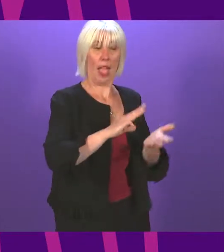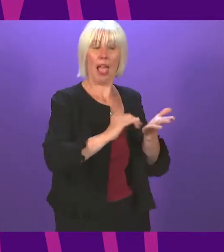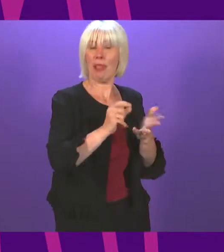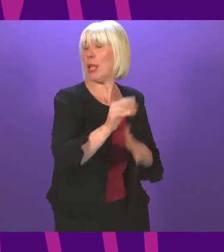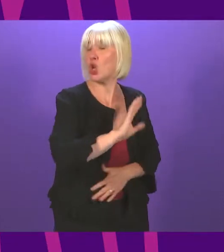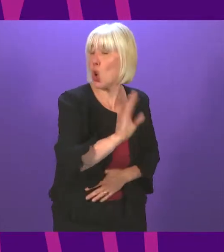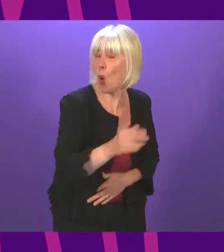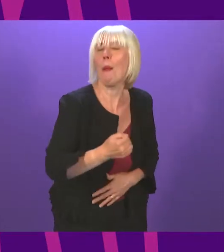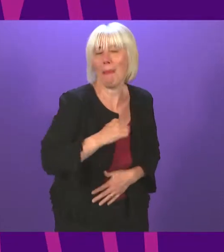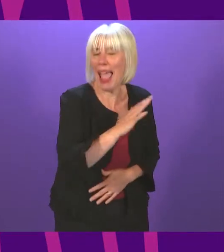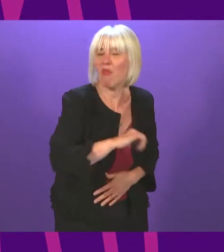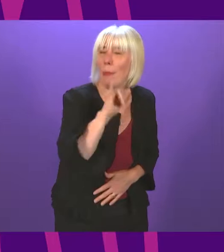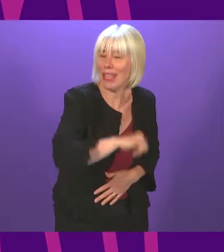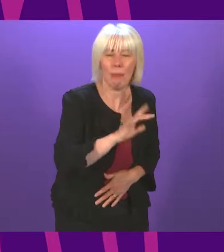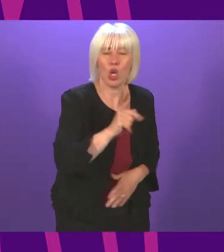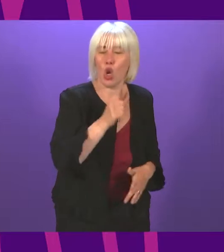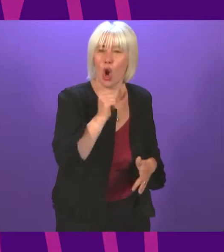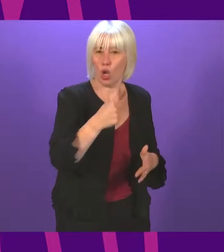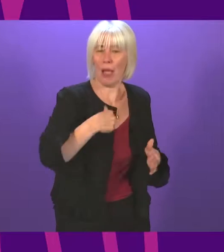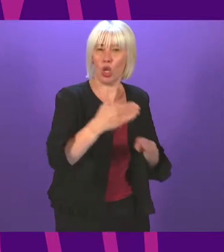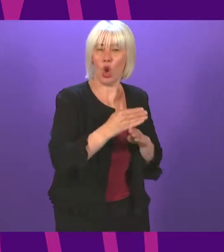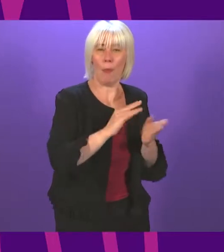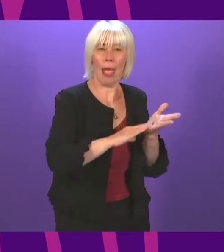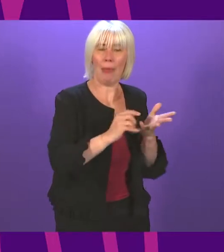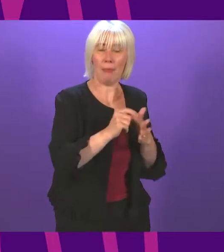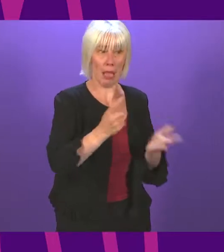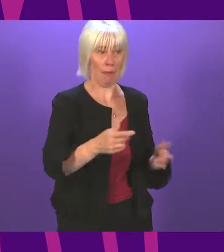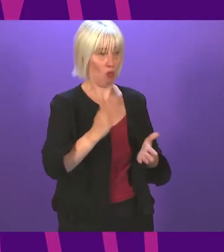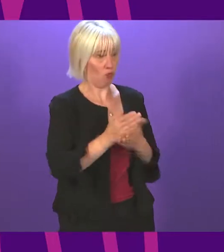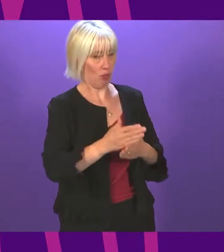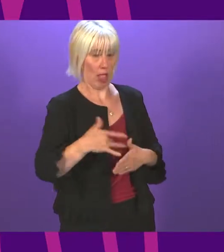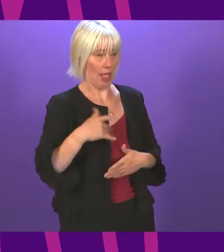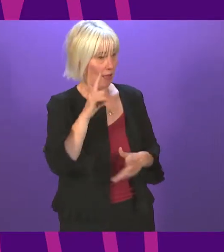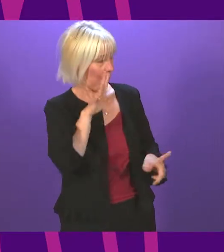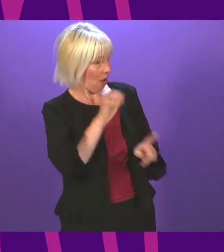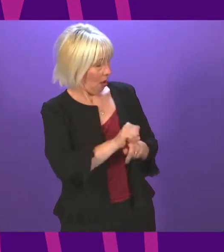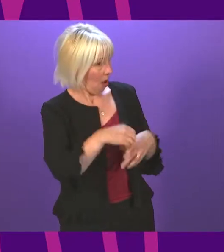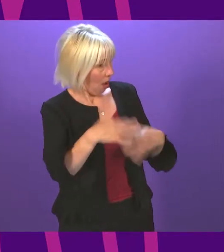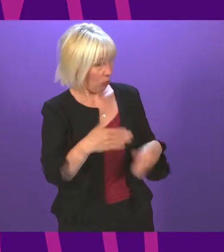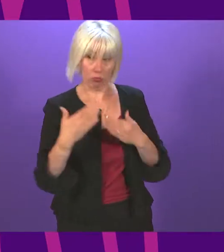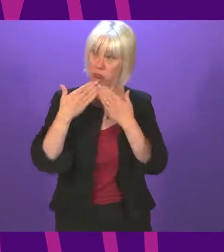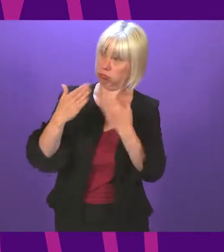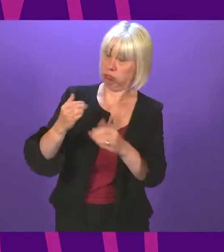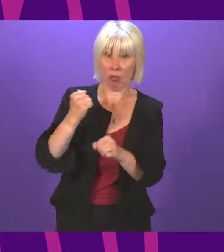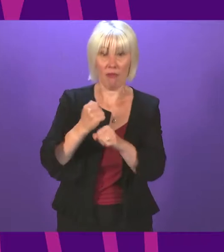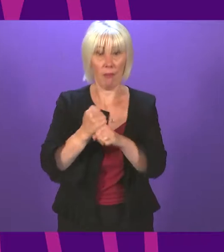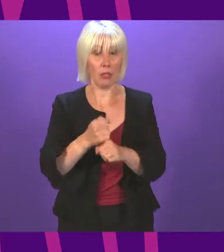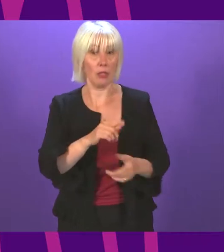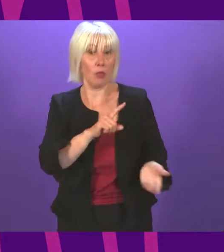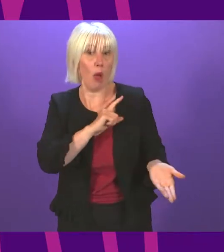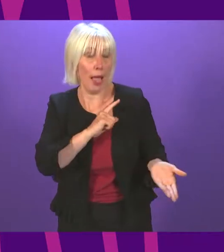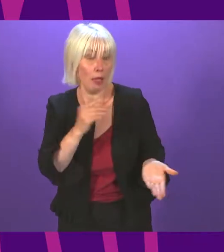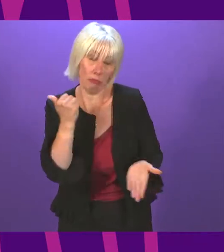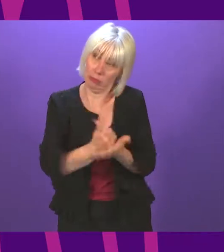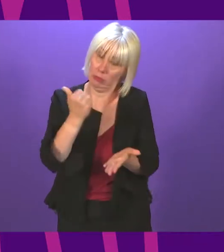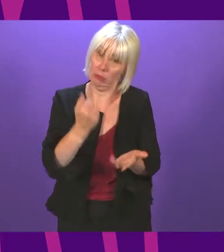was in my constituency, but experience of how this is actually working and seeing that. I would like to thank the government for that because it really was